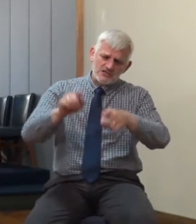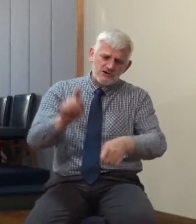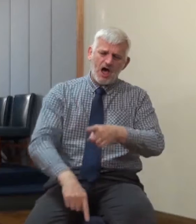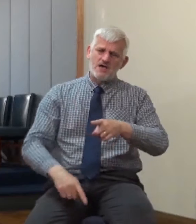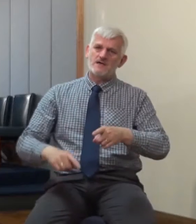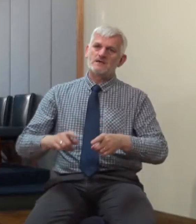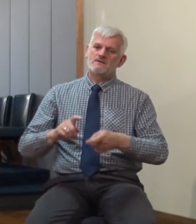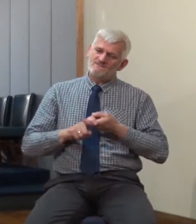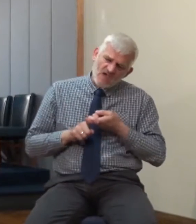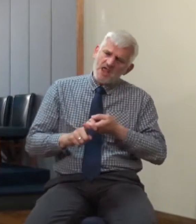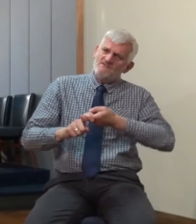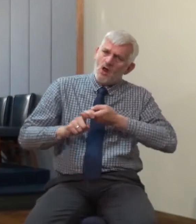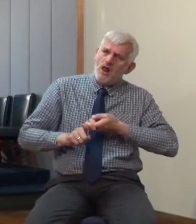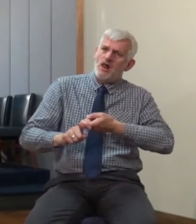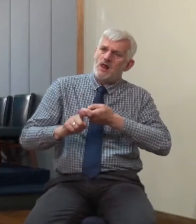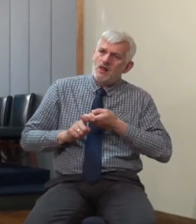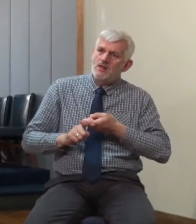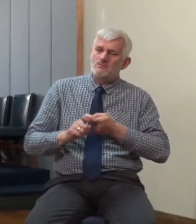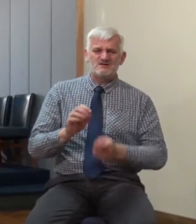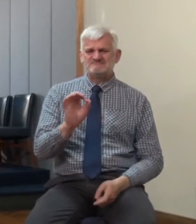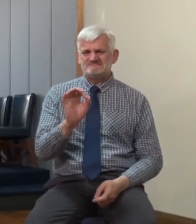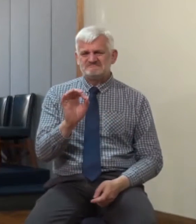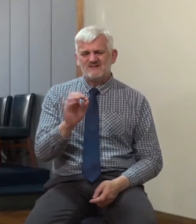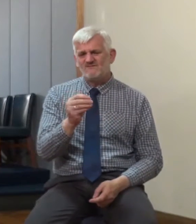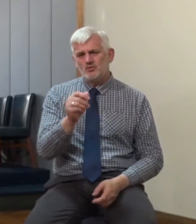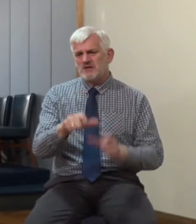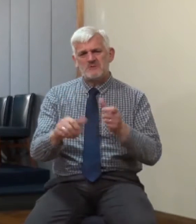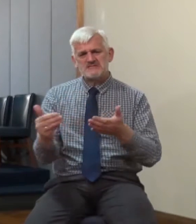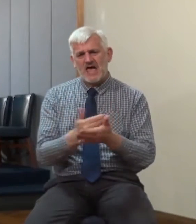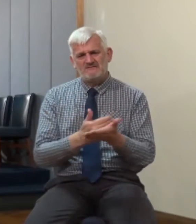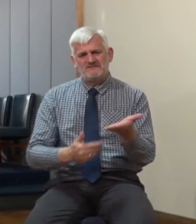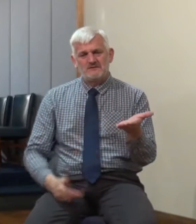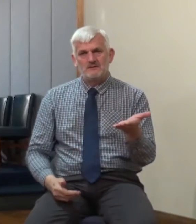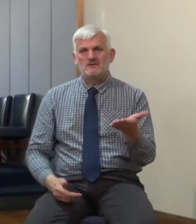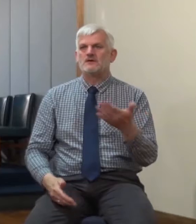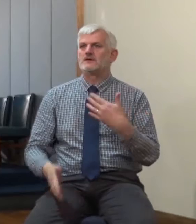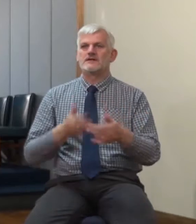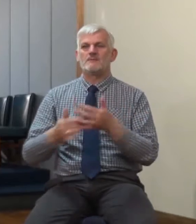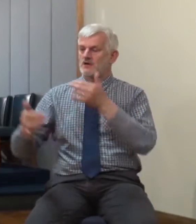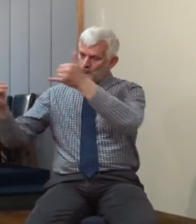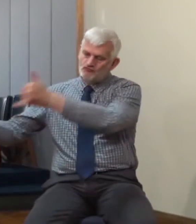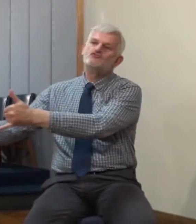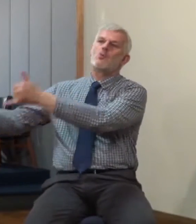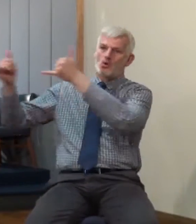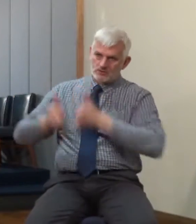we get the reward of those who have the privilege of reaping the thousands and the tens of thousands